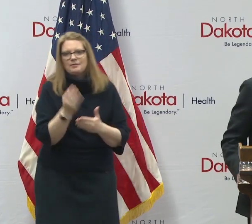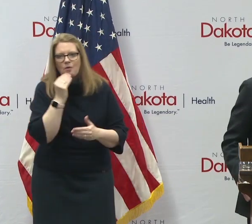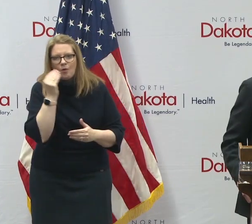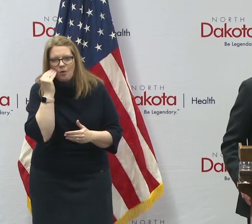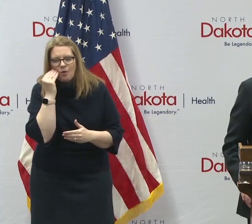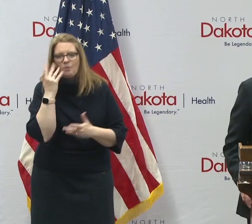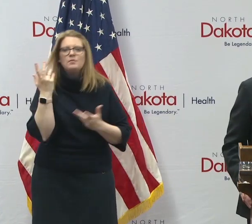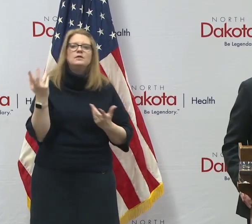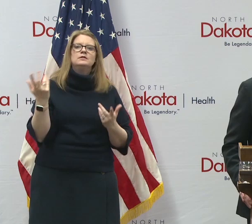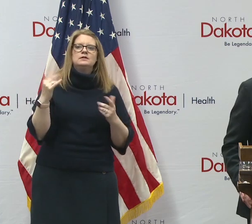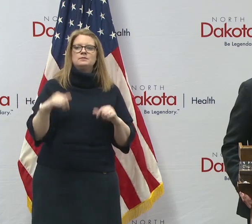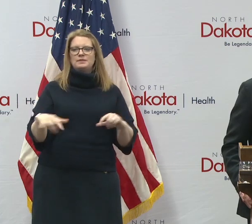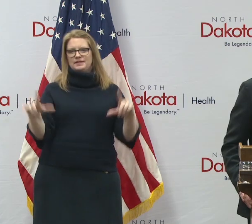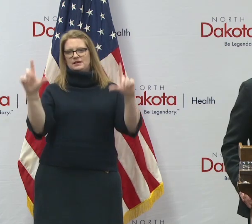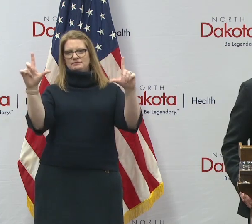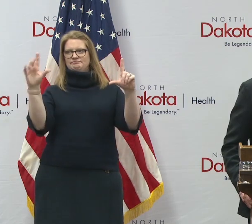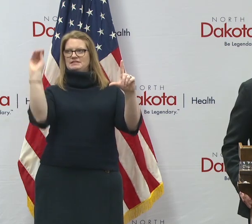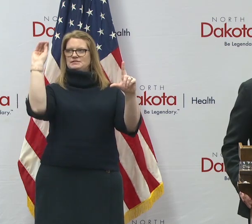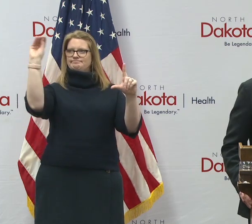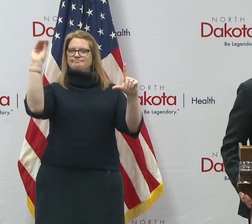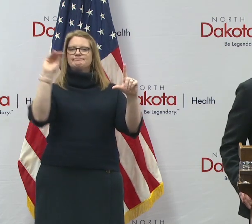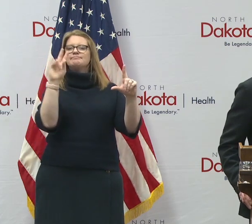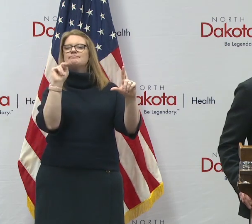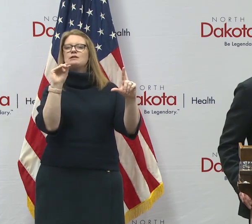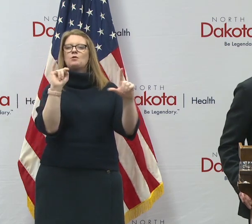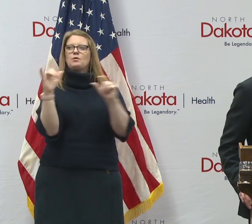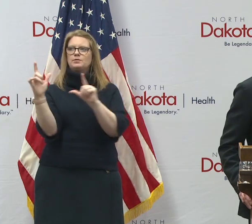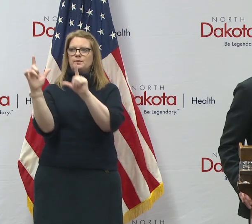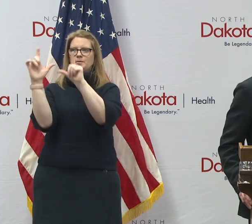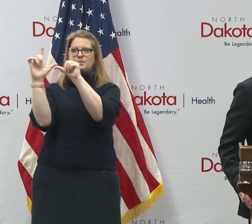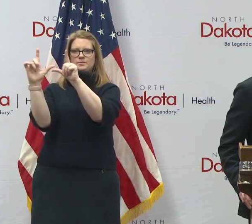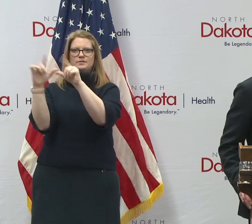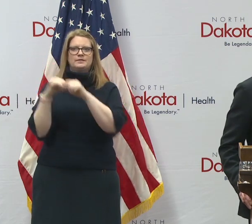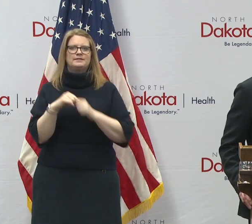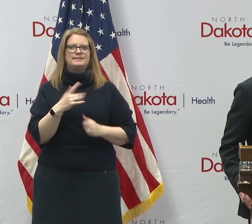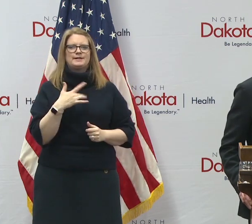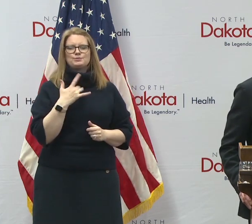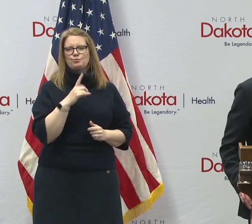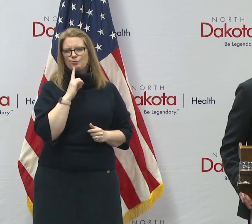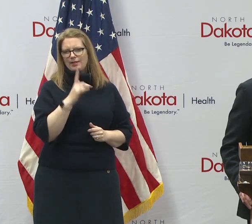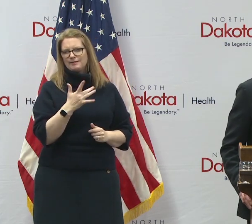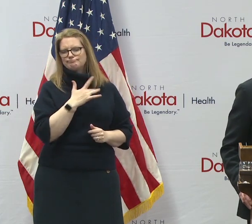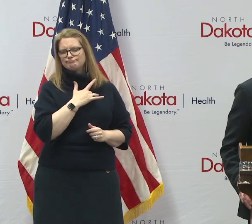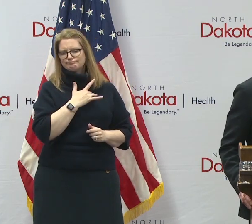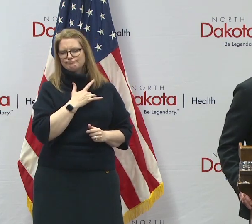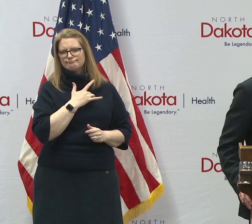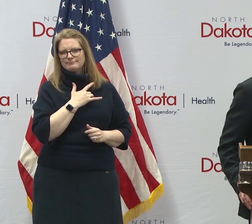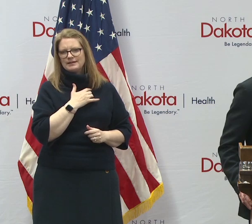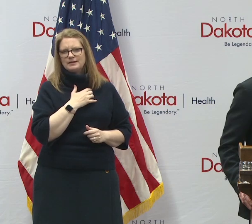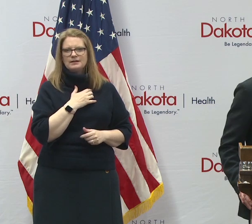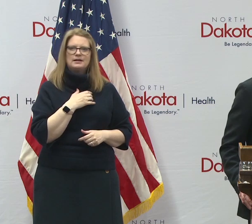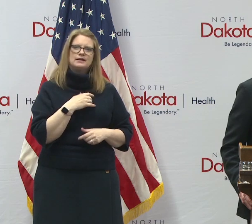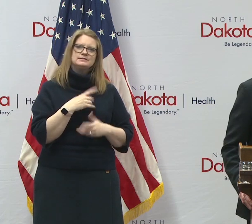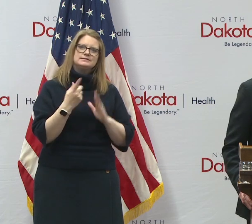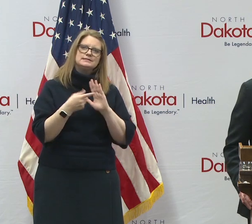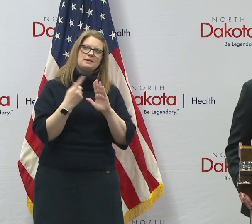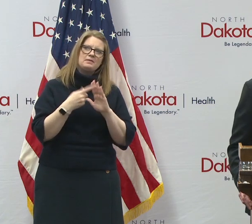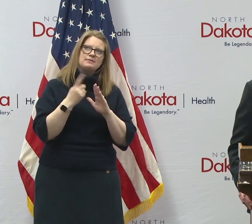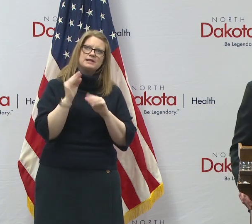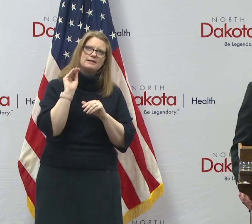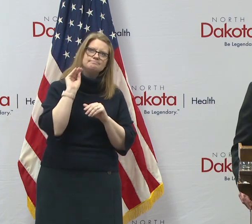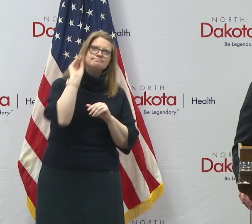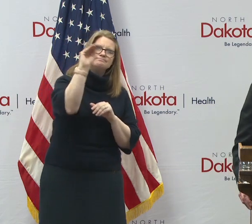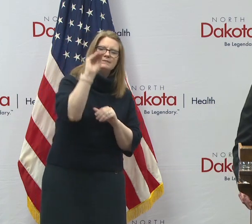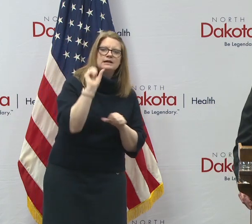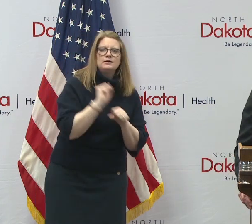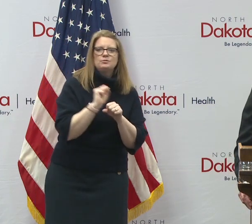same schedule, then there's a little note there. So it's a, uh, that's super, super thoughtful. And then sometimes when she gets up, there's one back for her cause she might, I